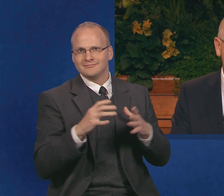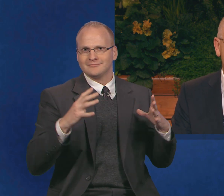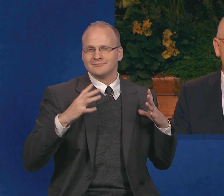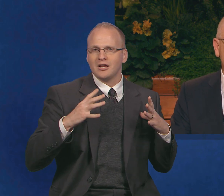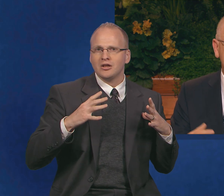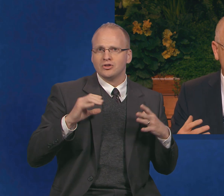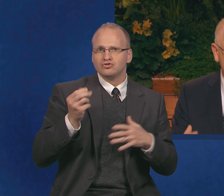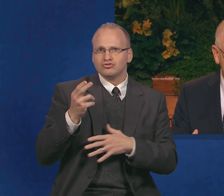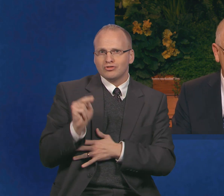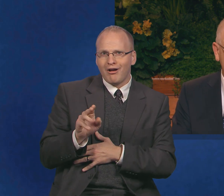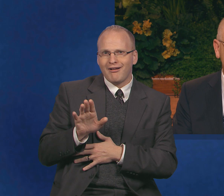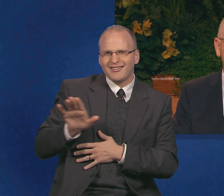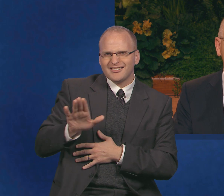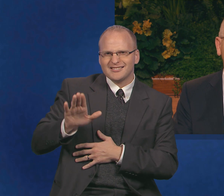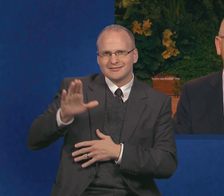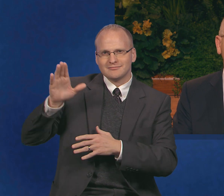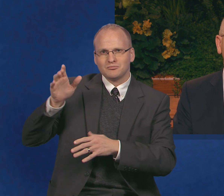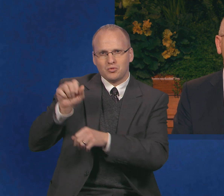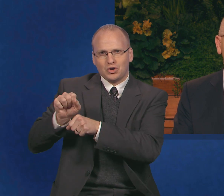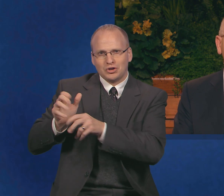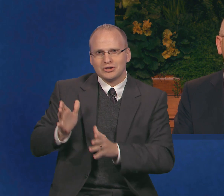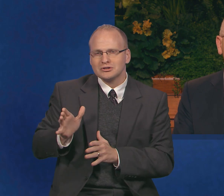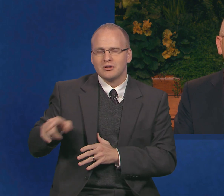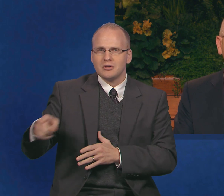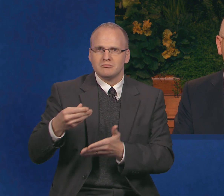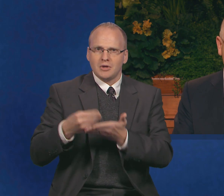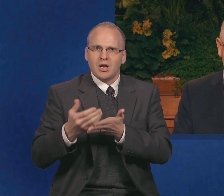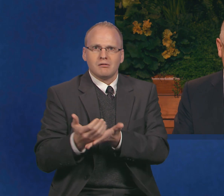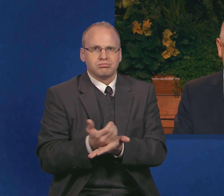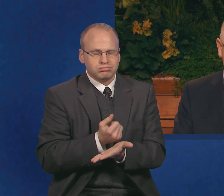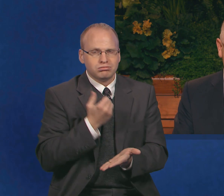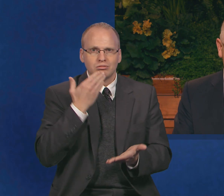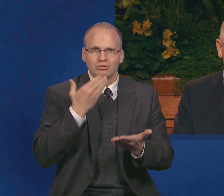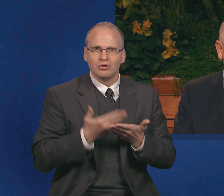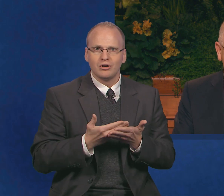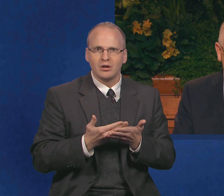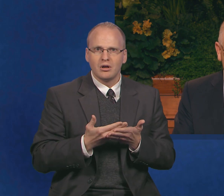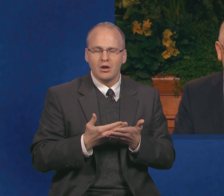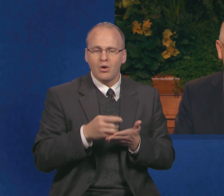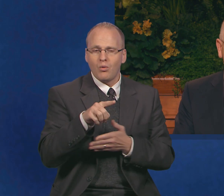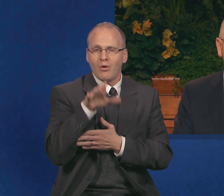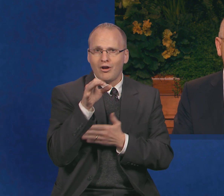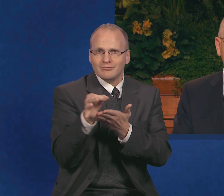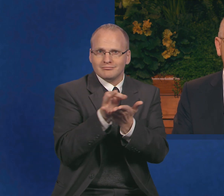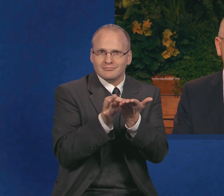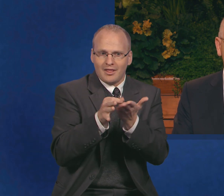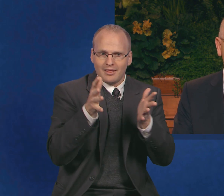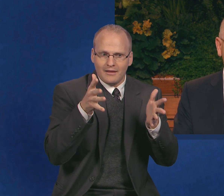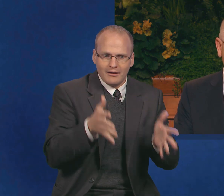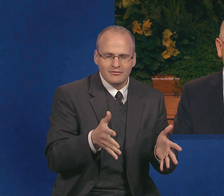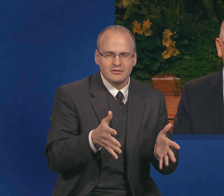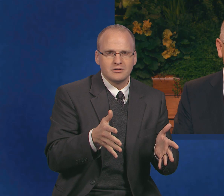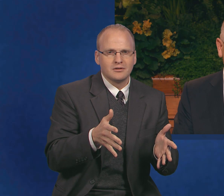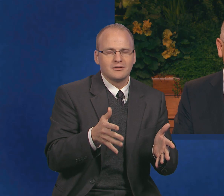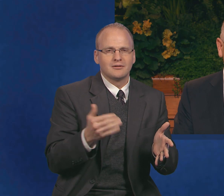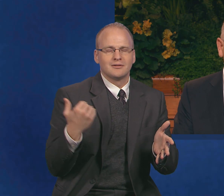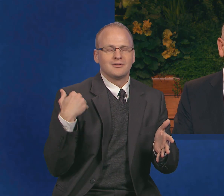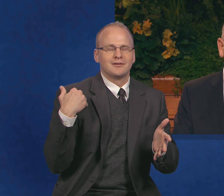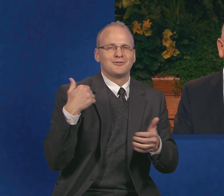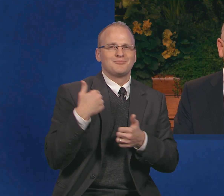but the 100 pesos left over was a reminder of the exact same amount paid in tithing the week before.